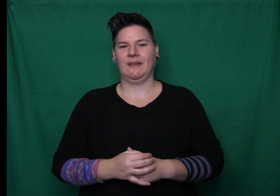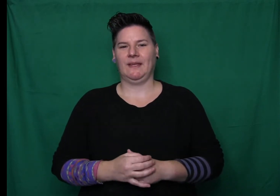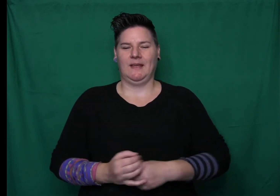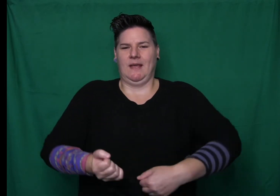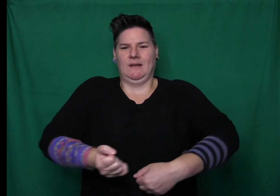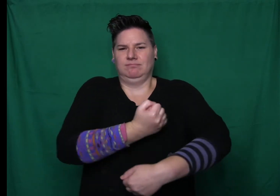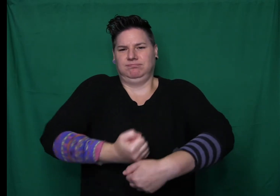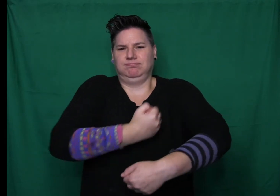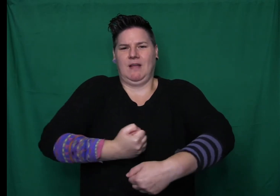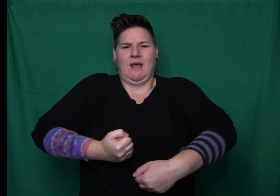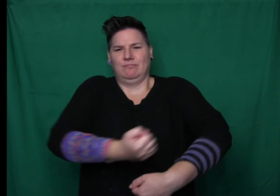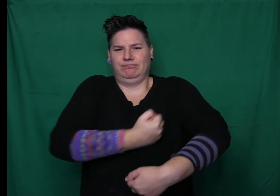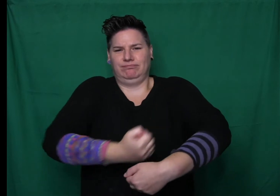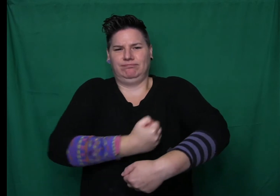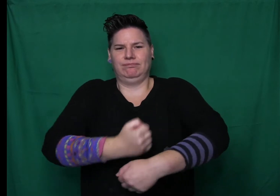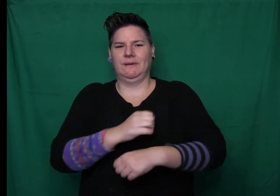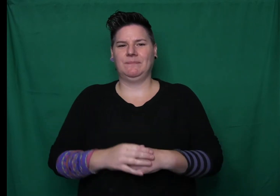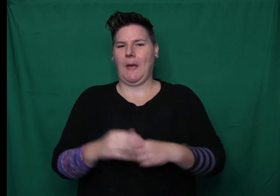helped. Go and take a nap.